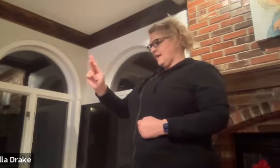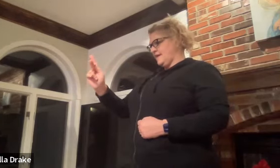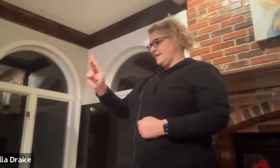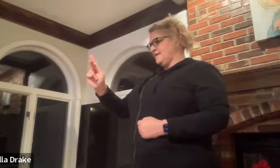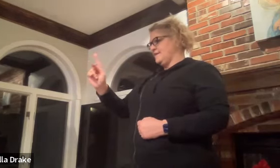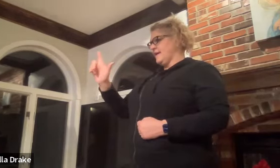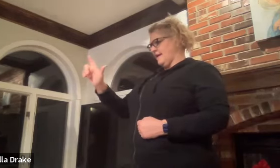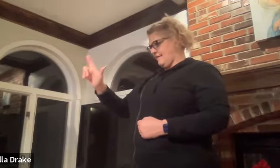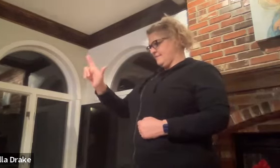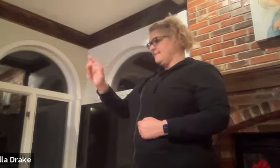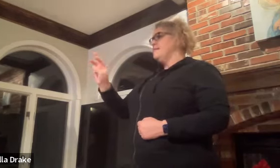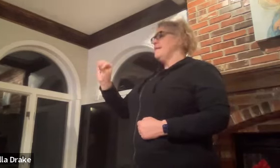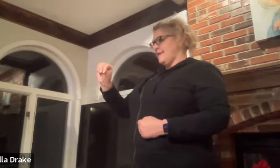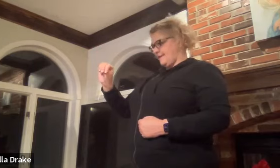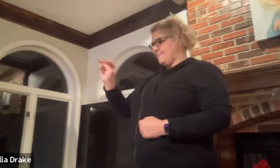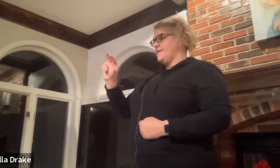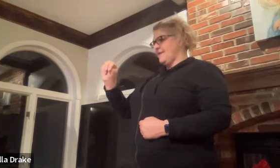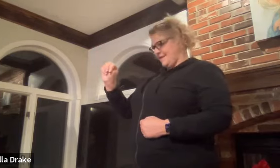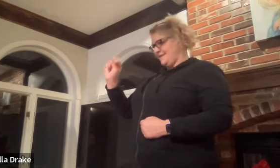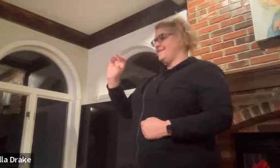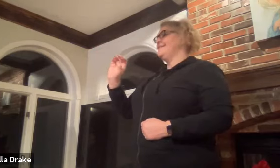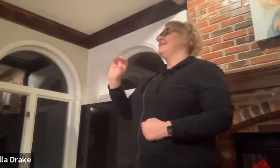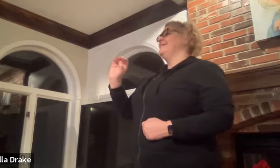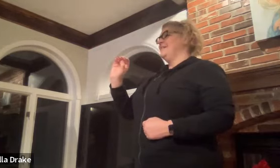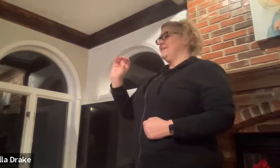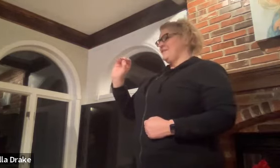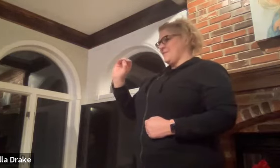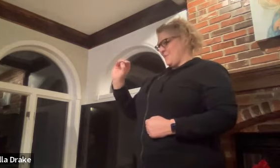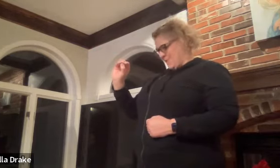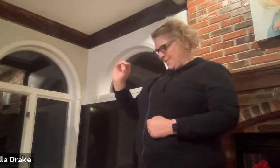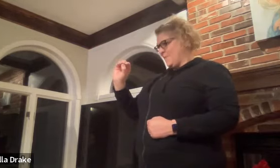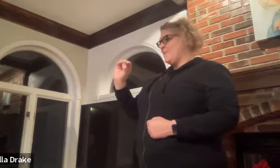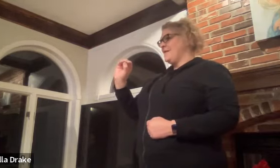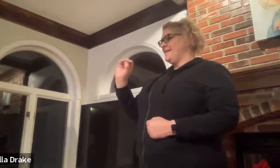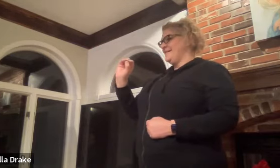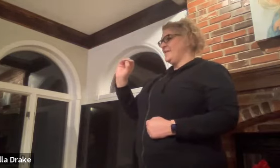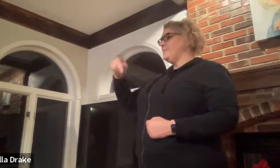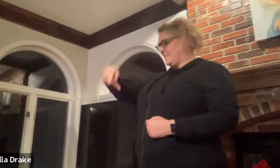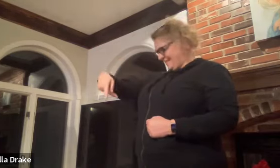l m n o t